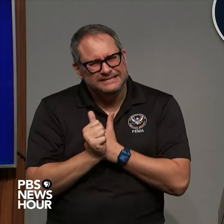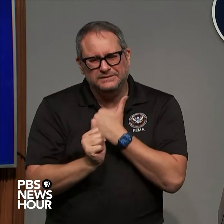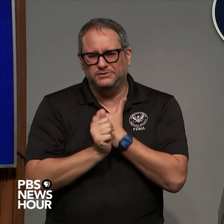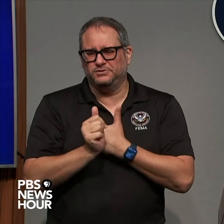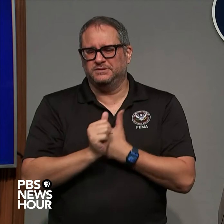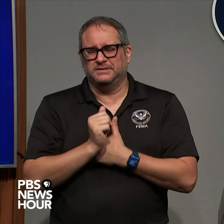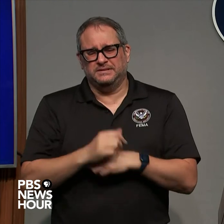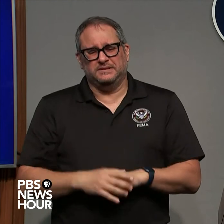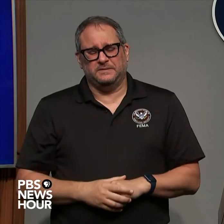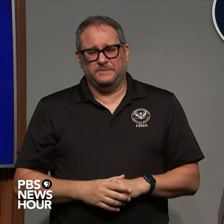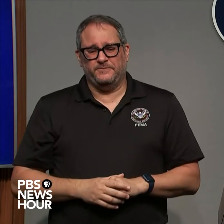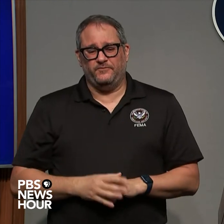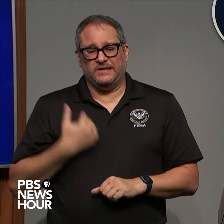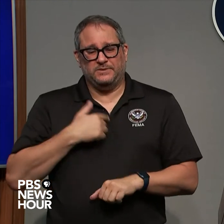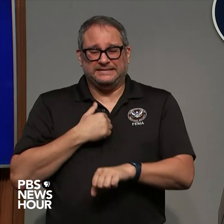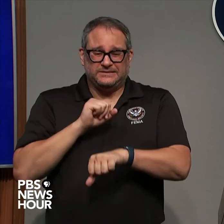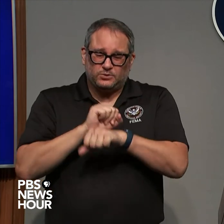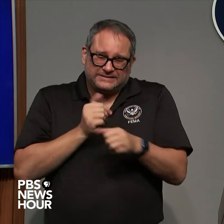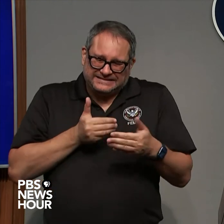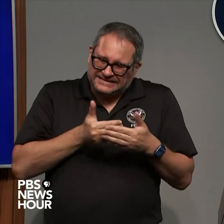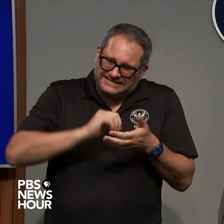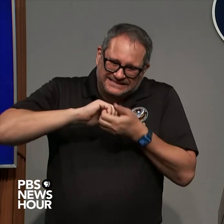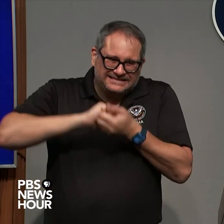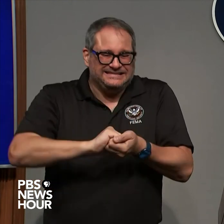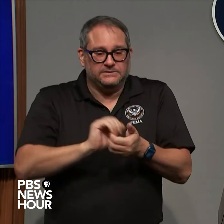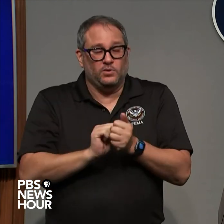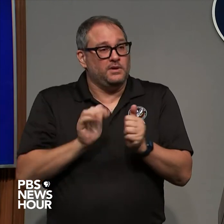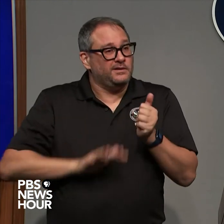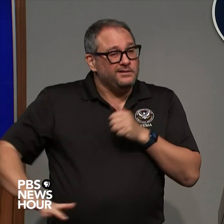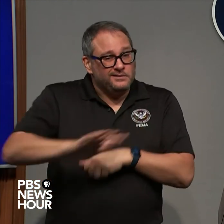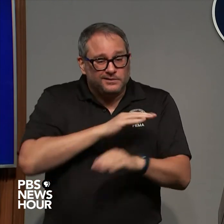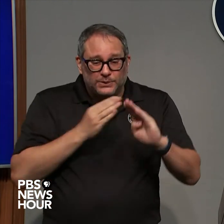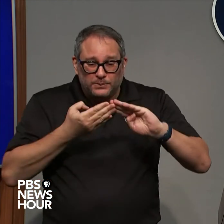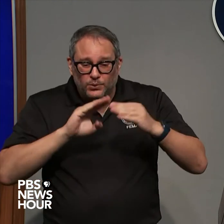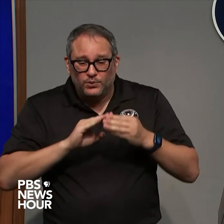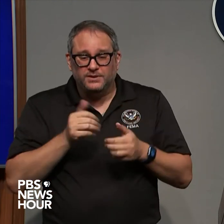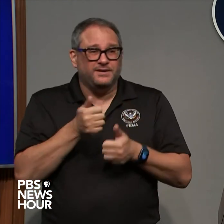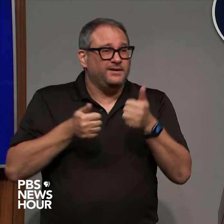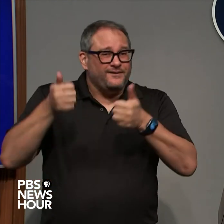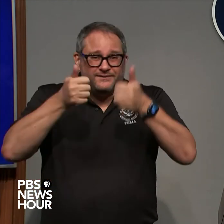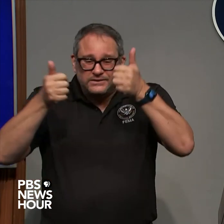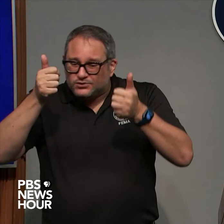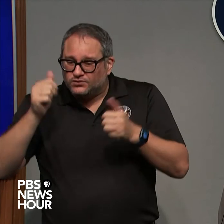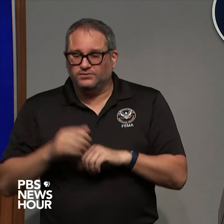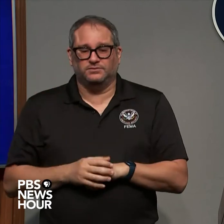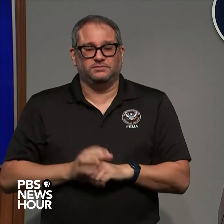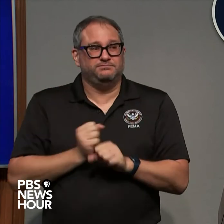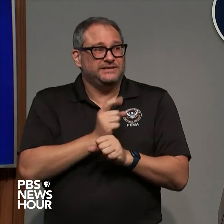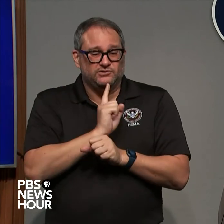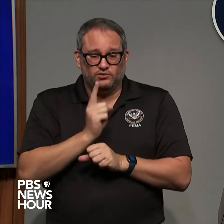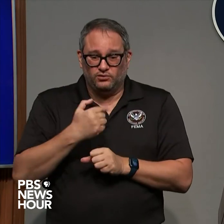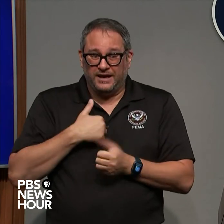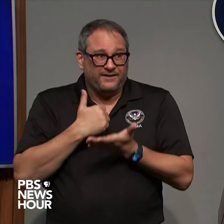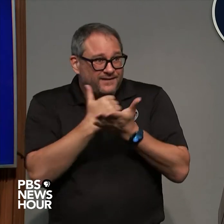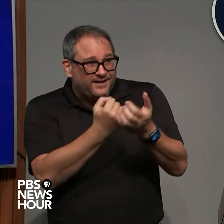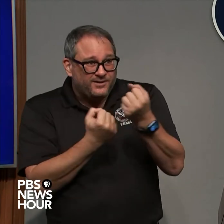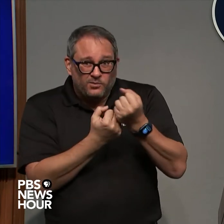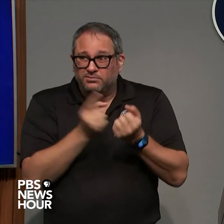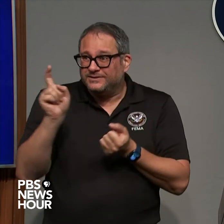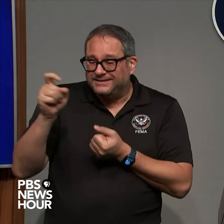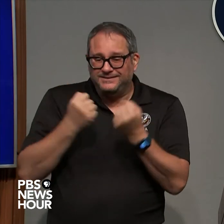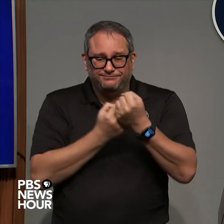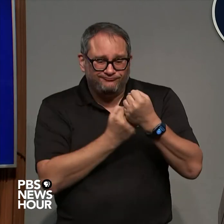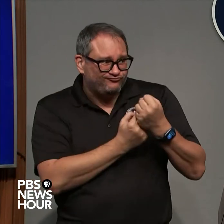and the affected communities to make sure they have the help that they need since last week the American Red Cross